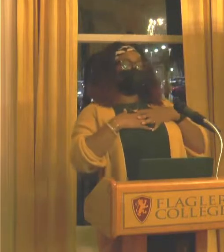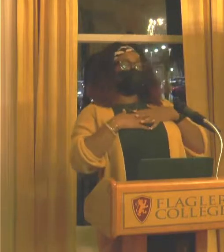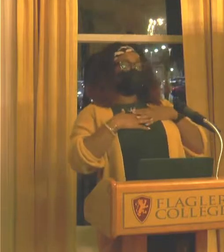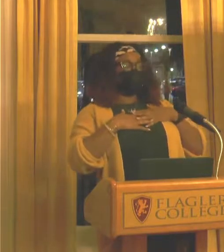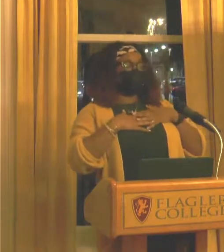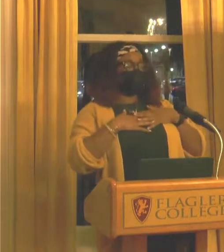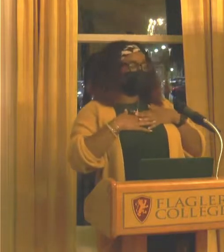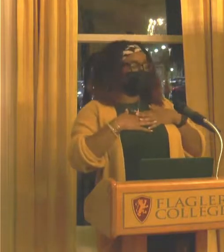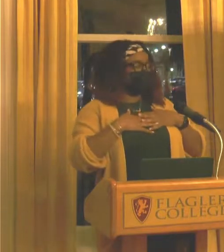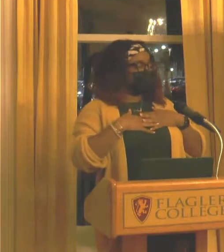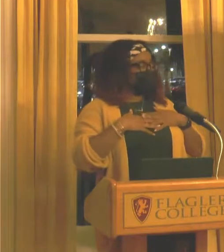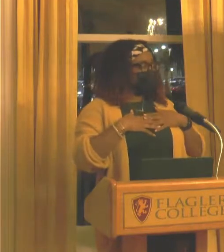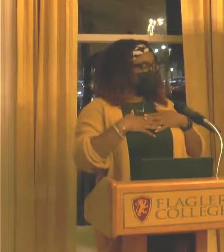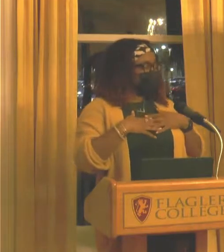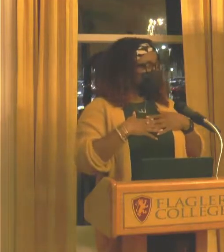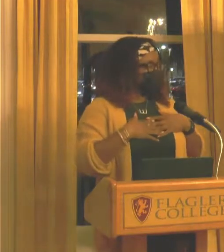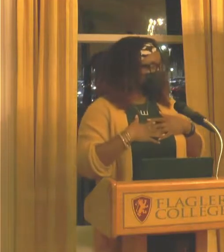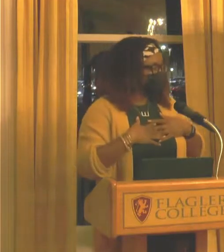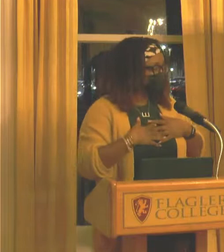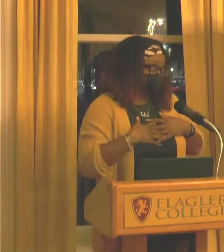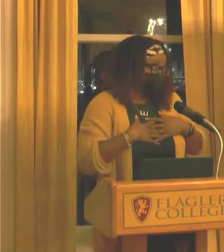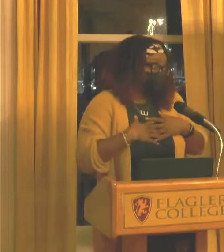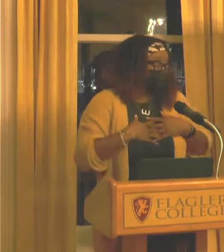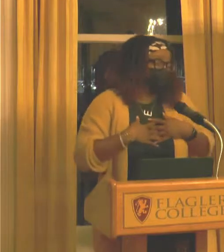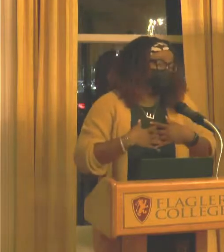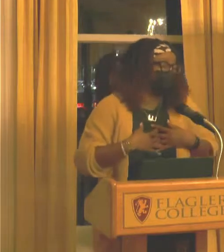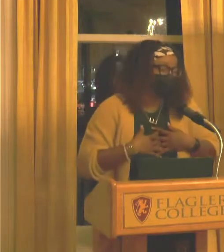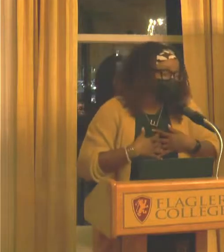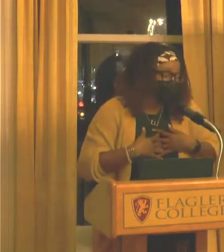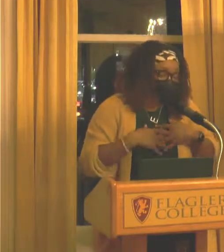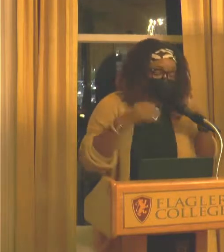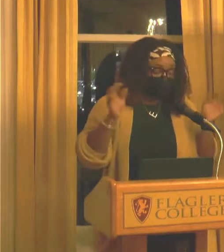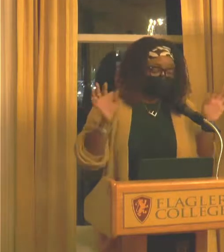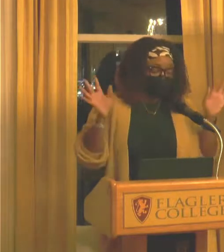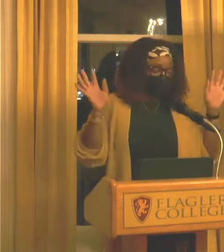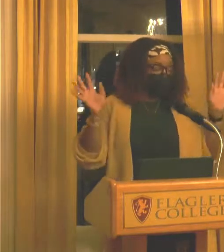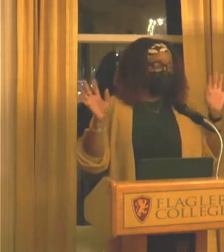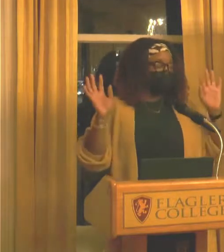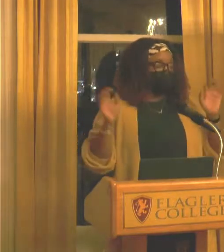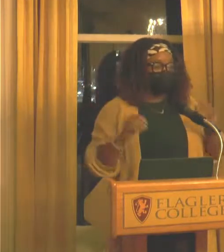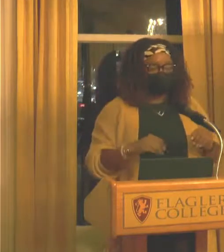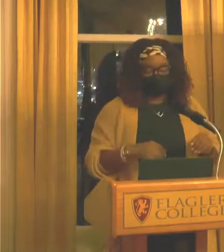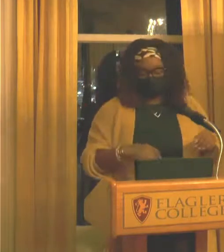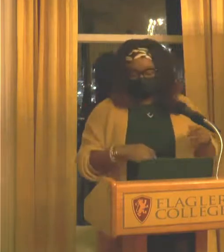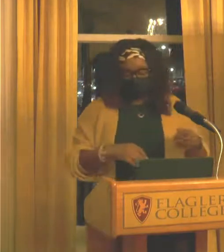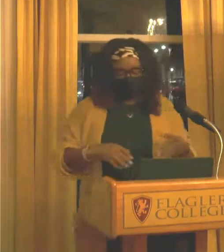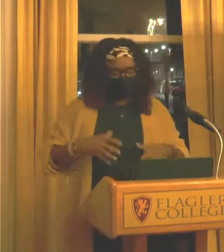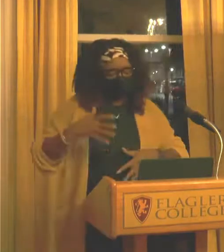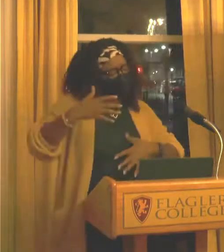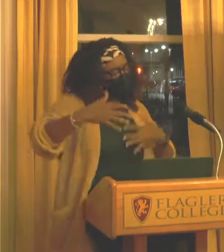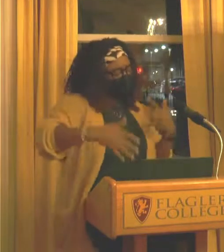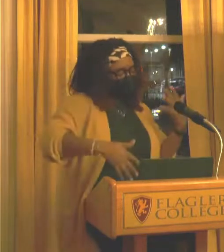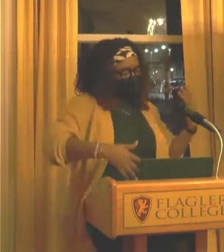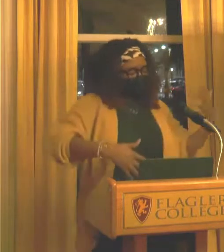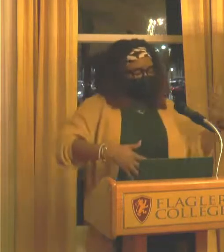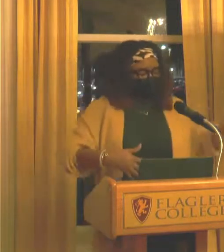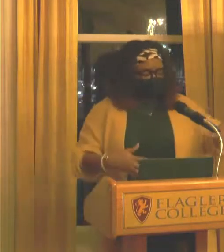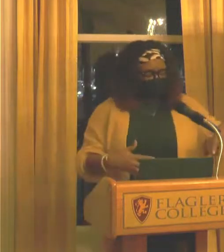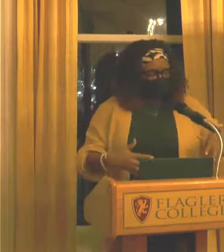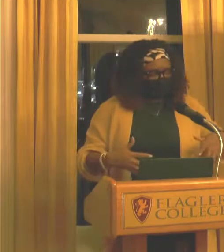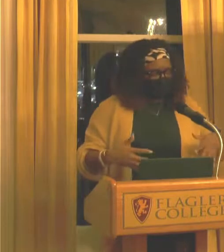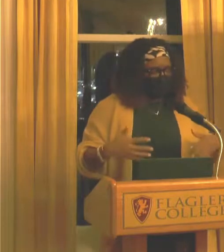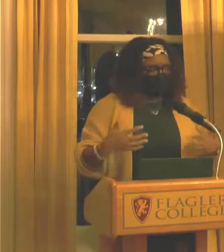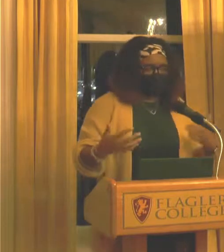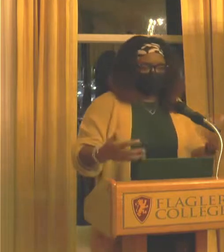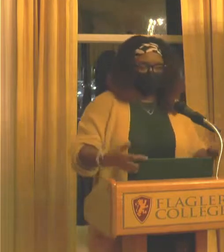was like, oh. I didn't know. You know? I just, I didn't know. At that age, I had no clue. So, that